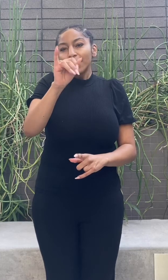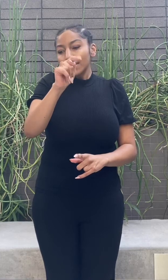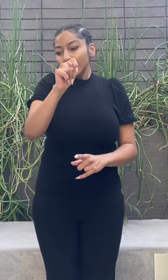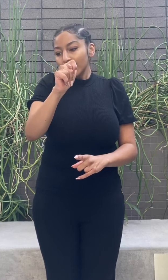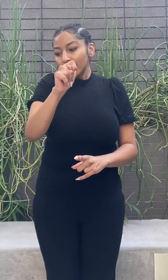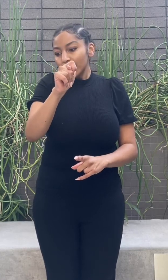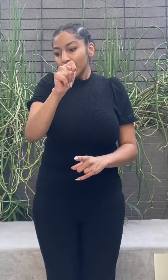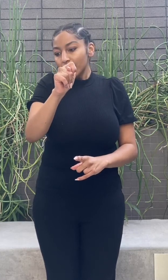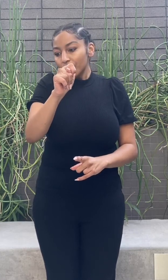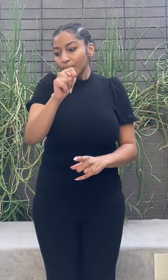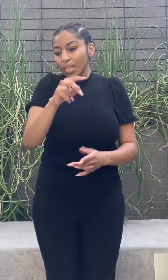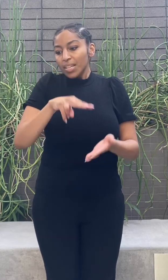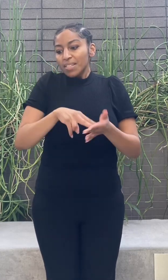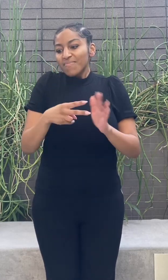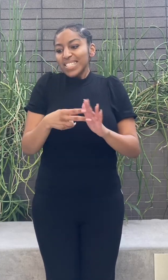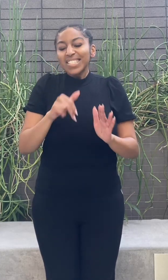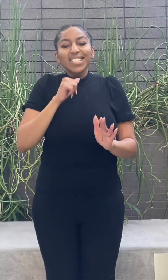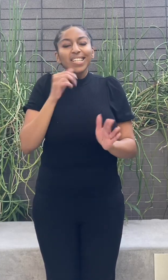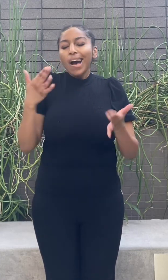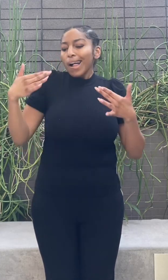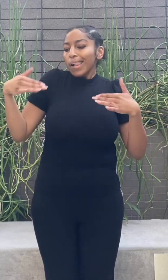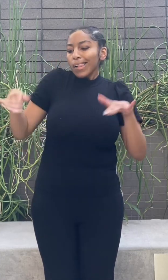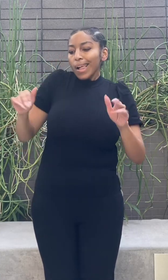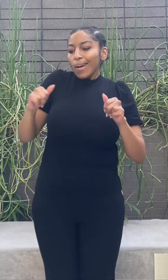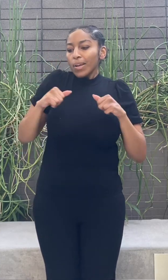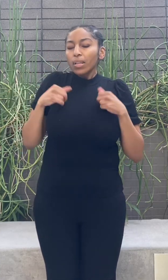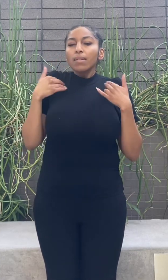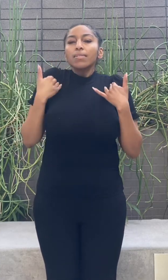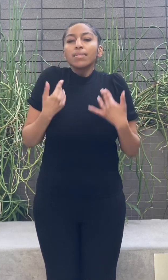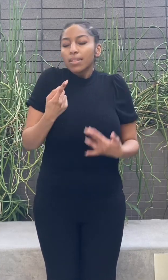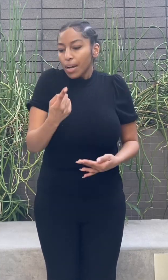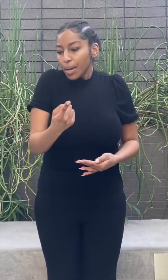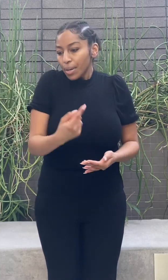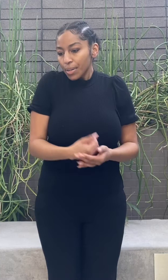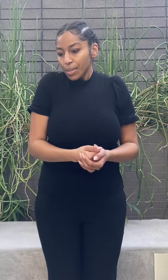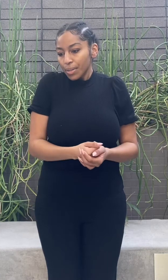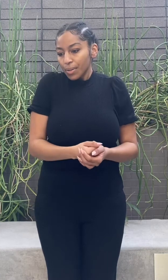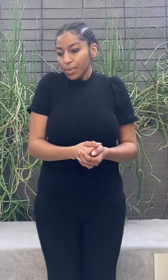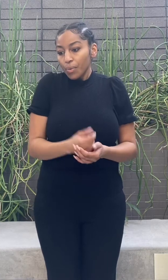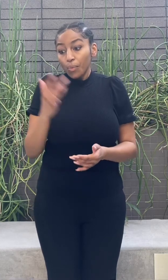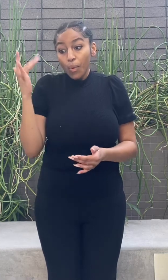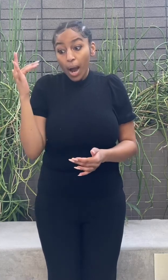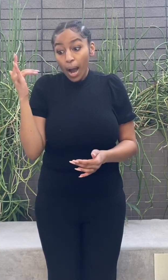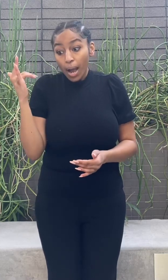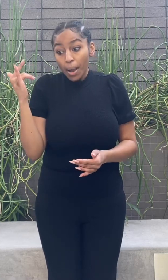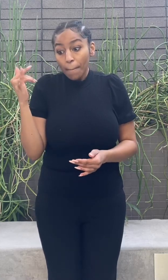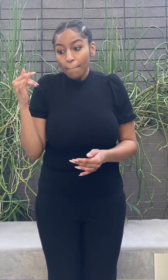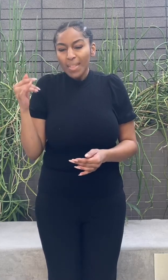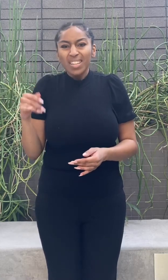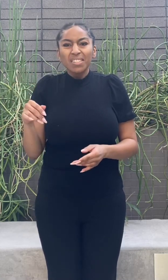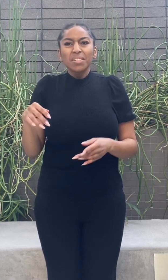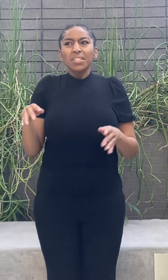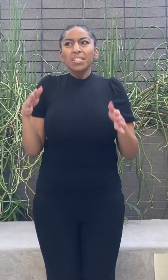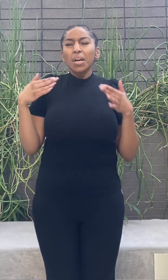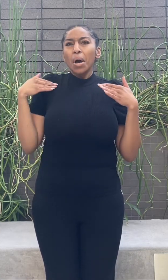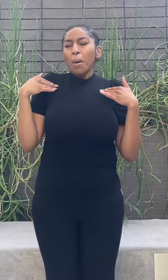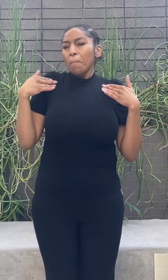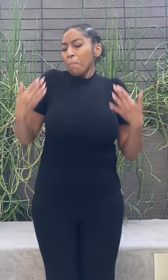statistics say, from the wreckage lack of care could make of any mind. I